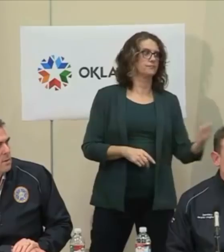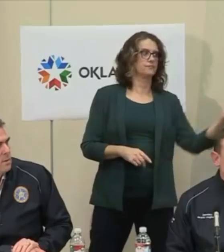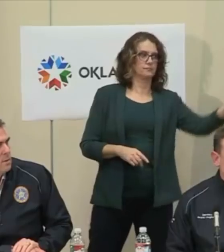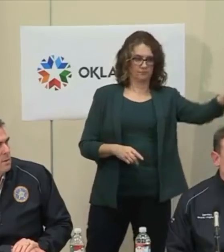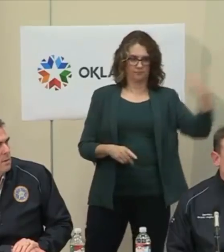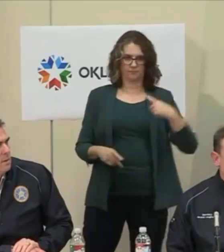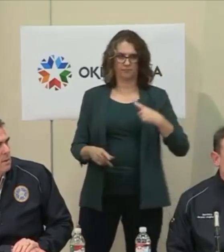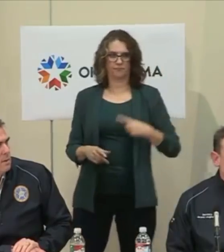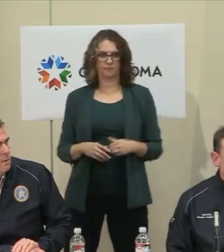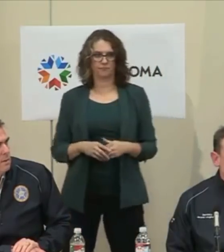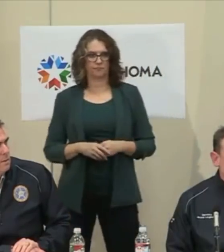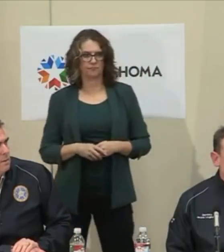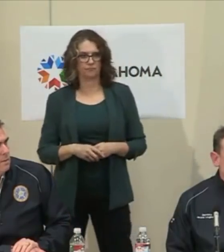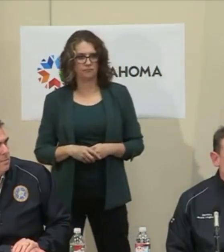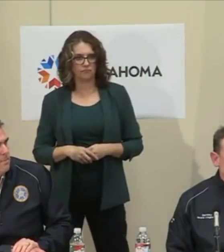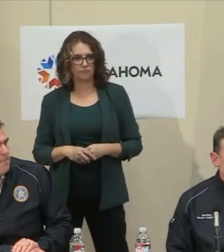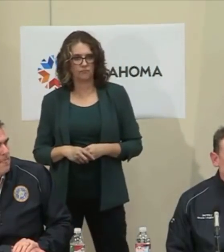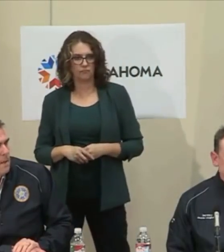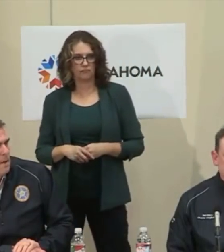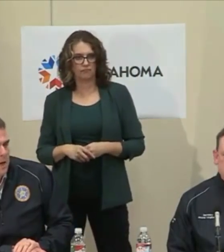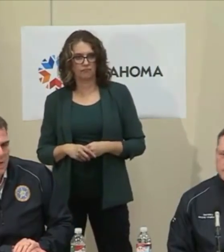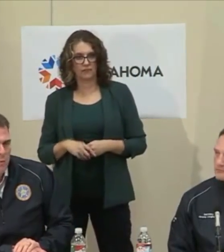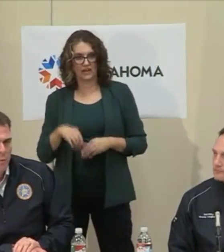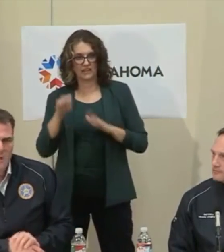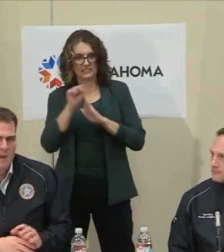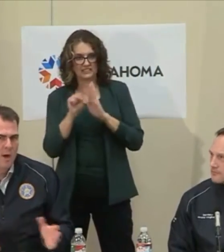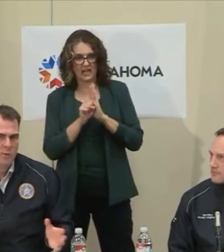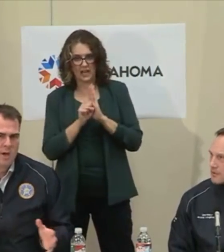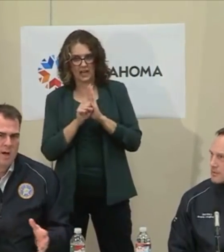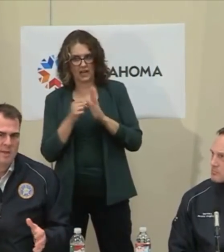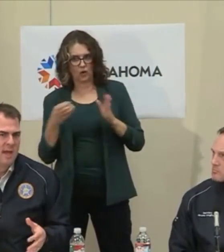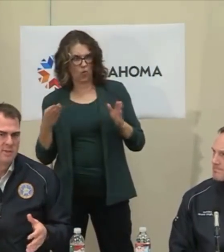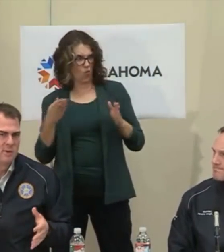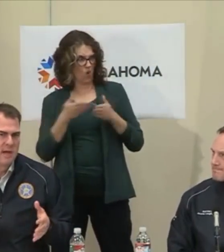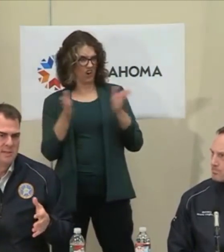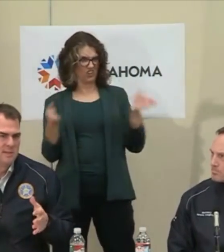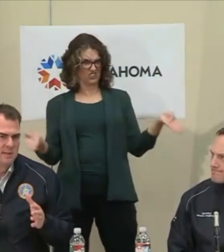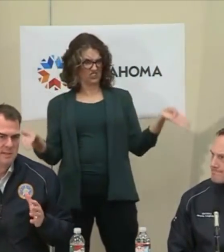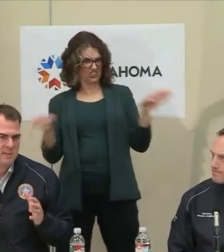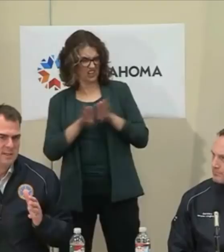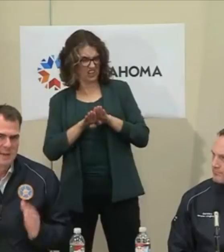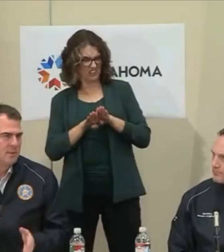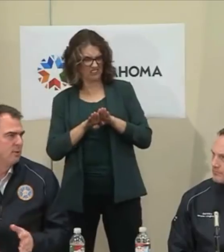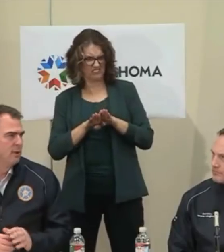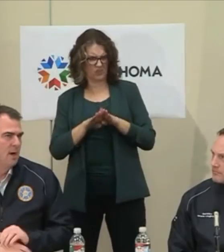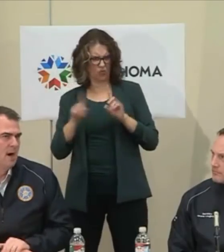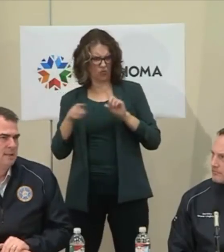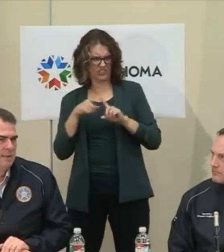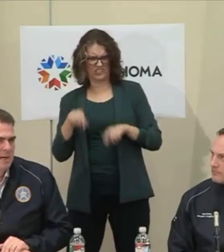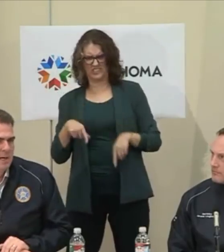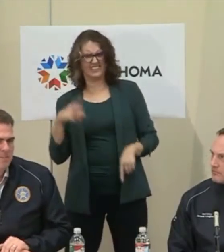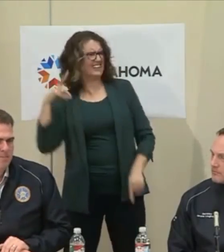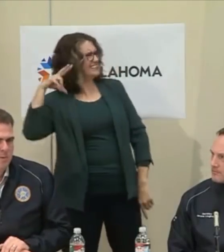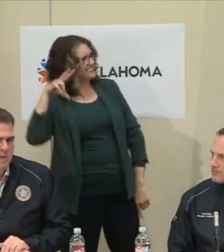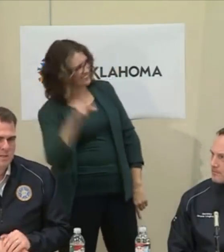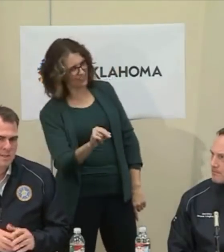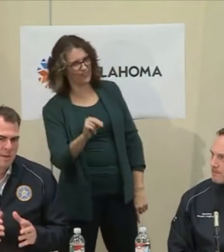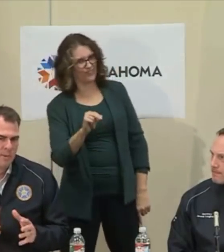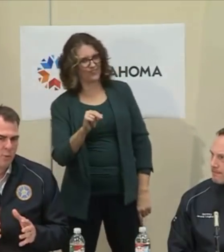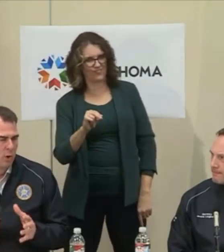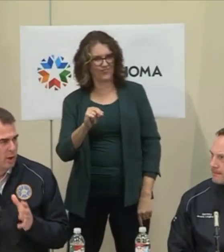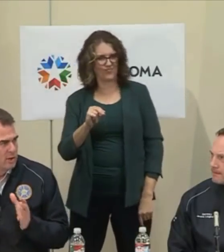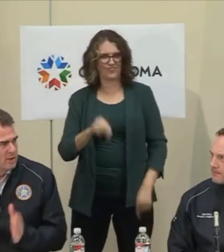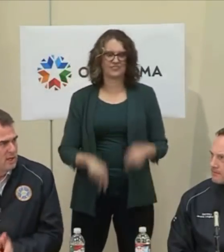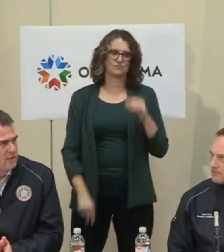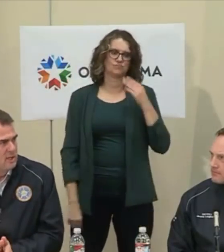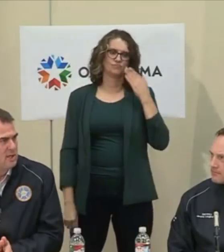are doing, and when would that be needed? Again, right now, the answer to that is absolutely not. This is